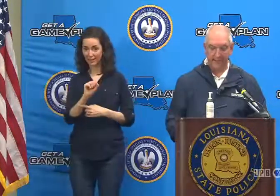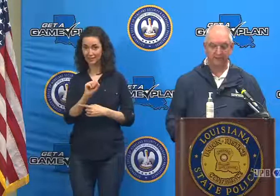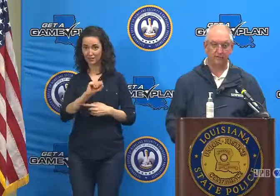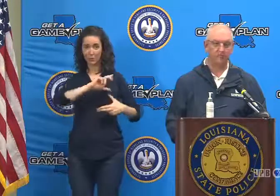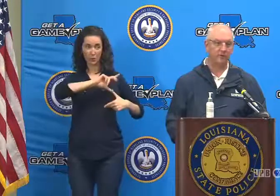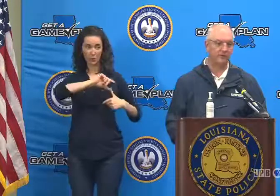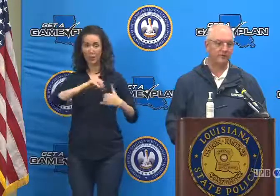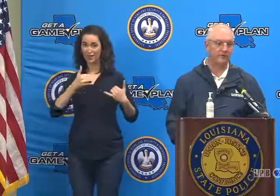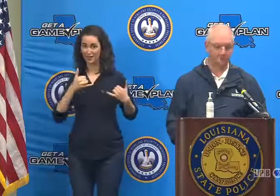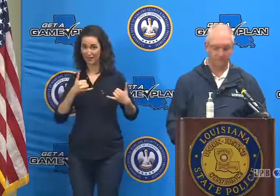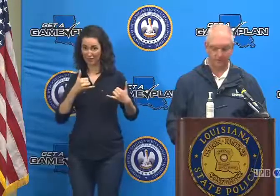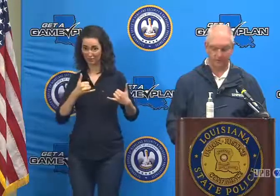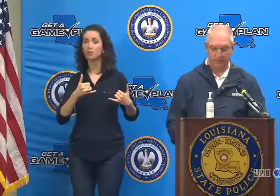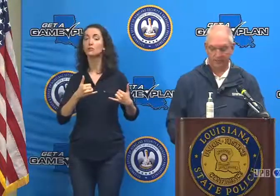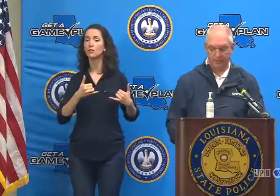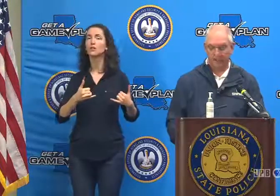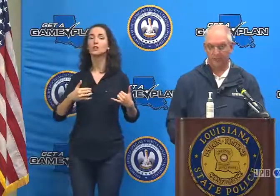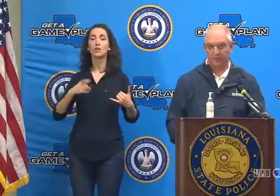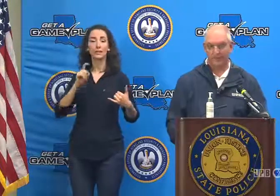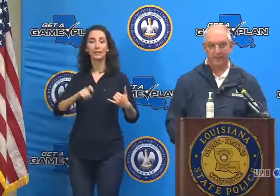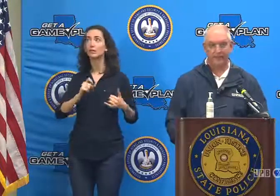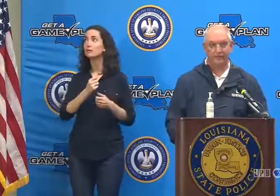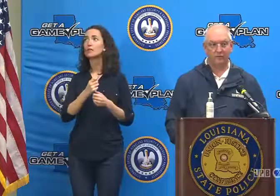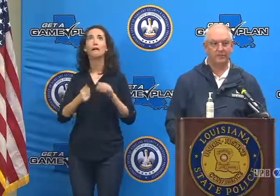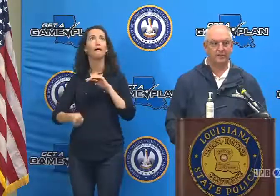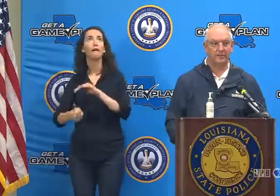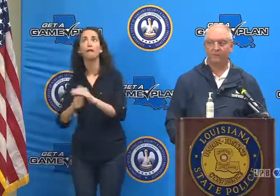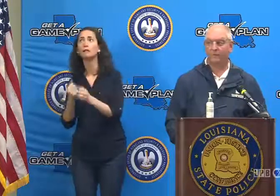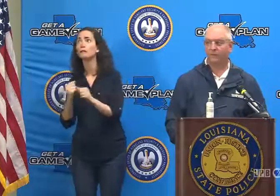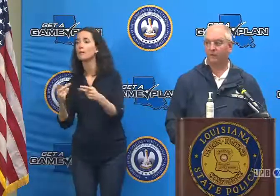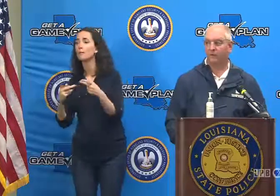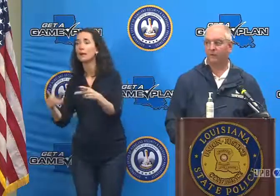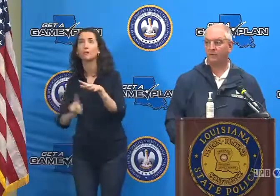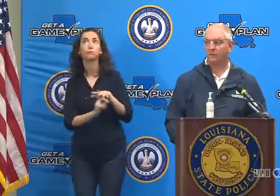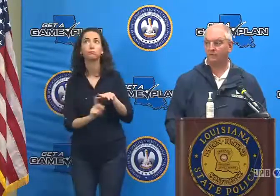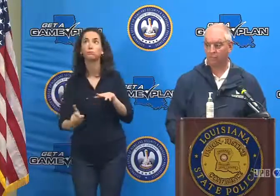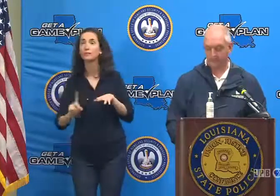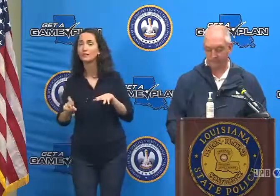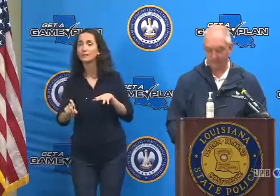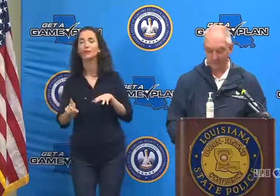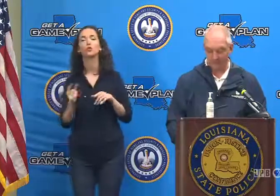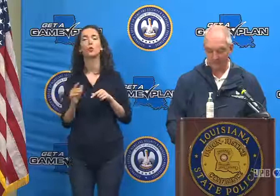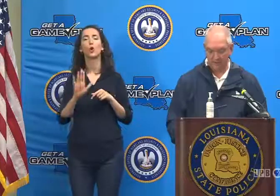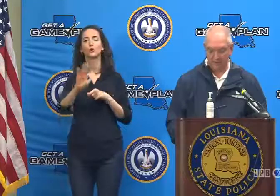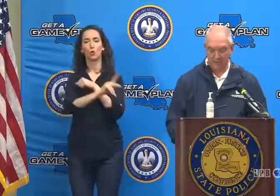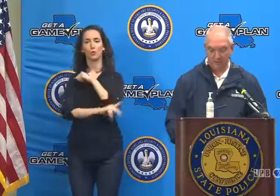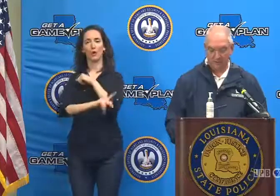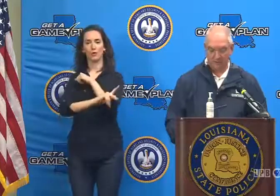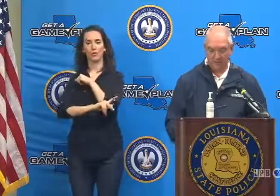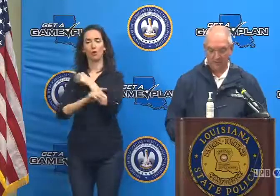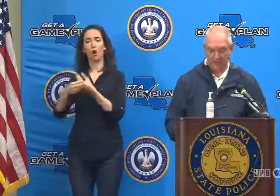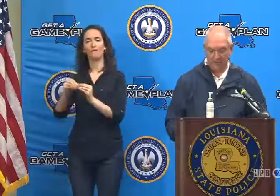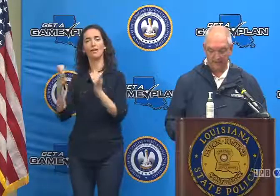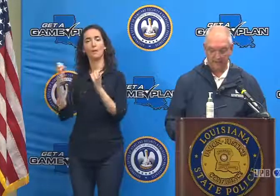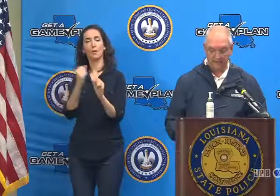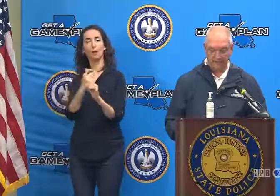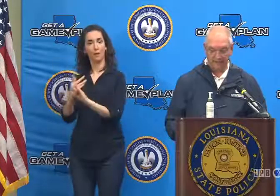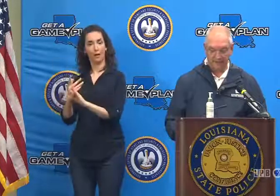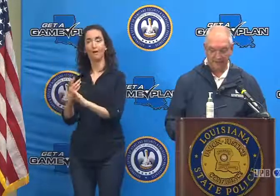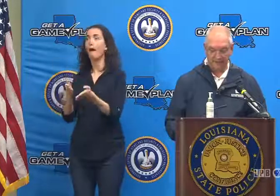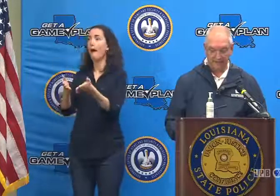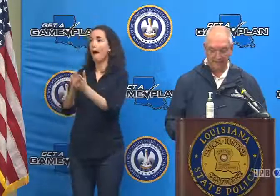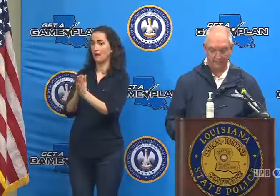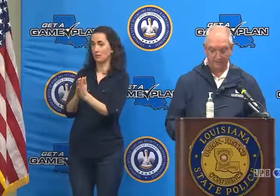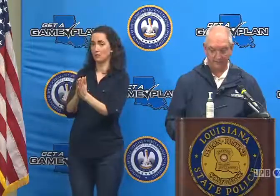heed the guidance of local officials. You get that information out of your Paris Office of Emergency Preparedness. But you can also